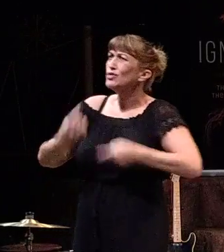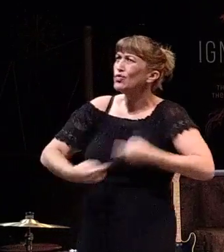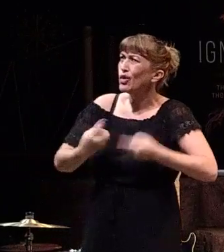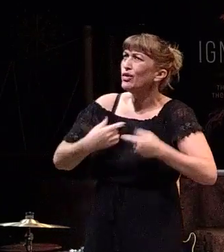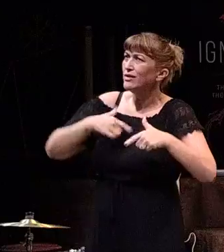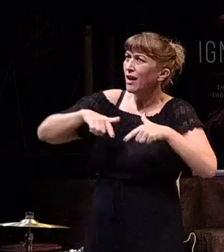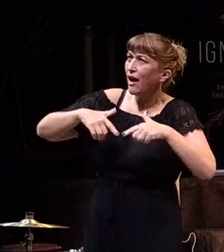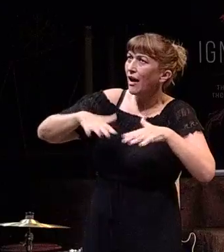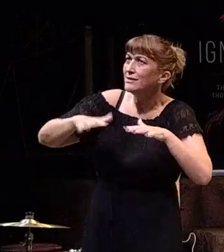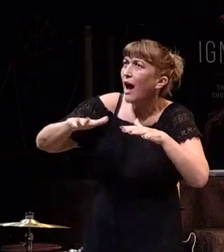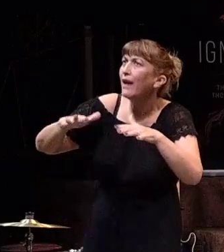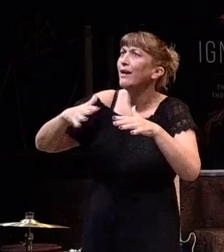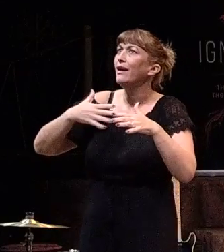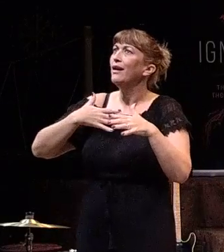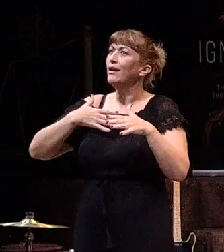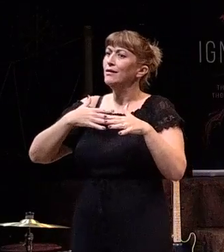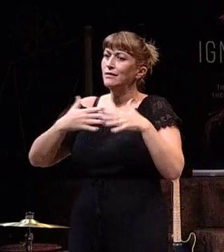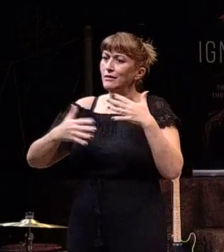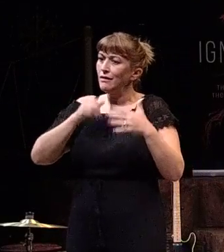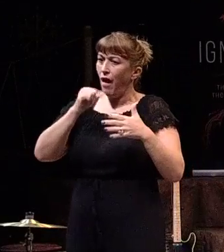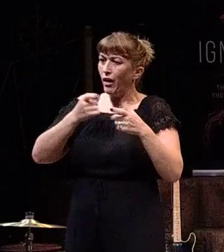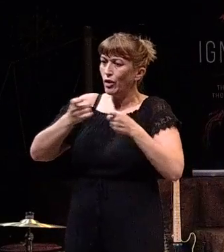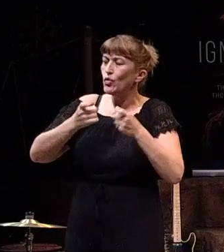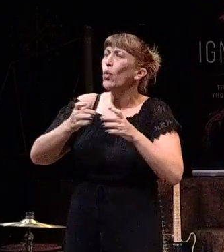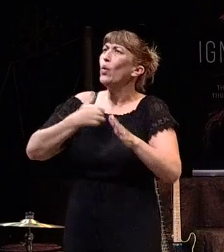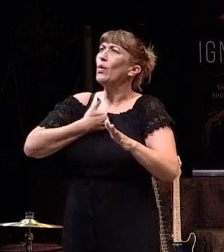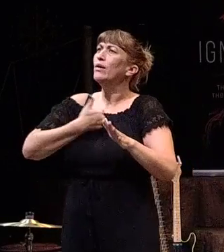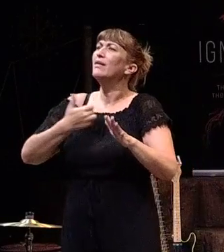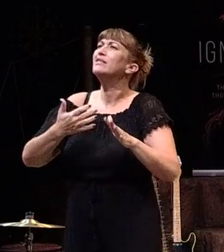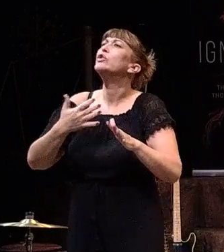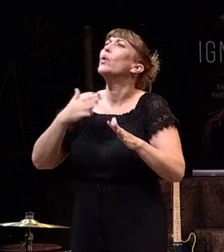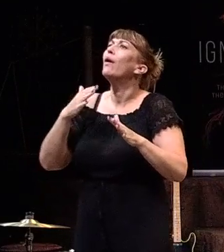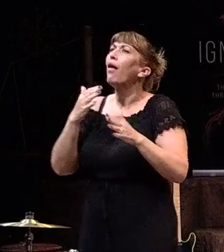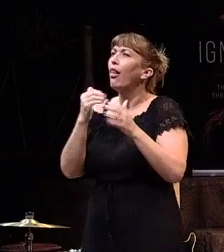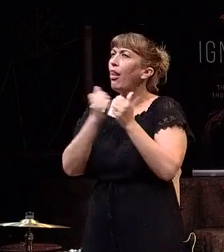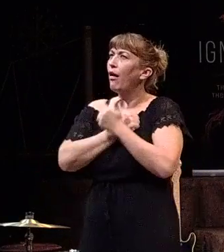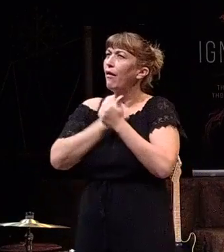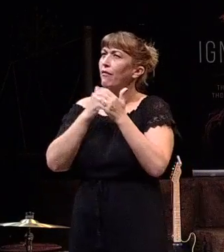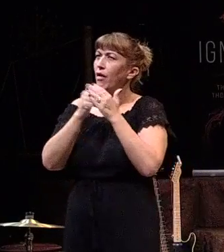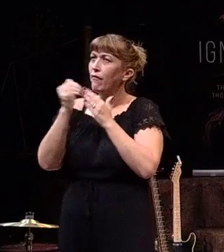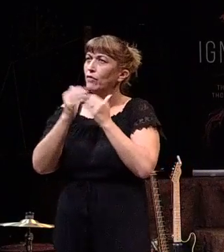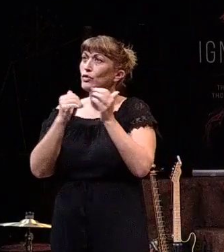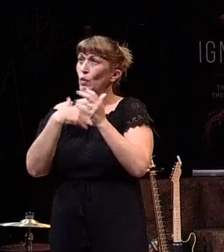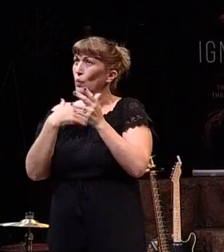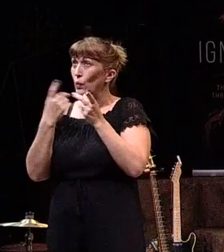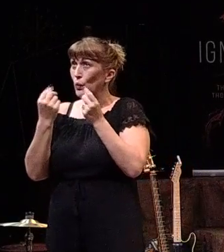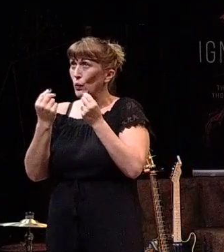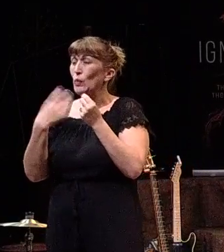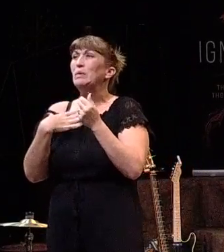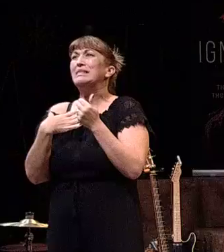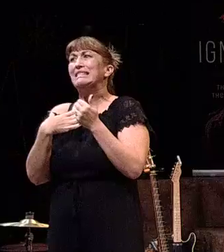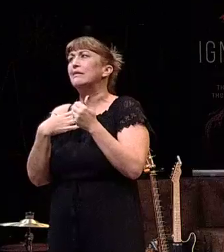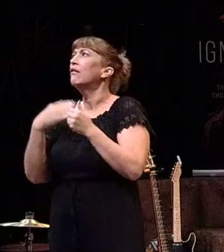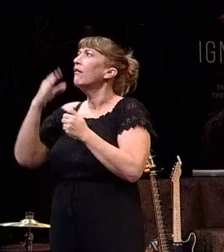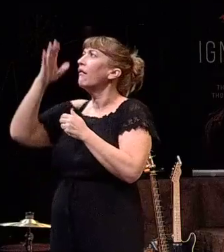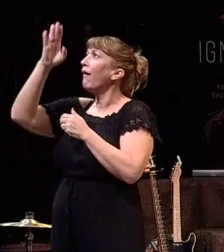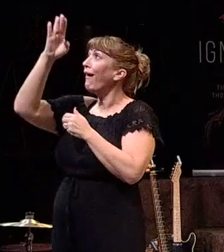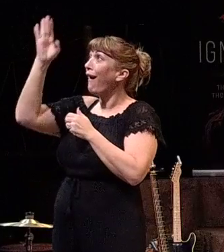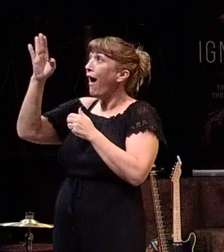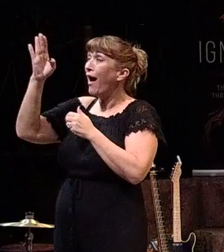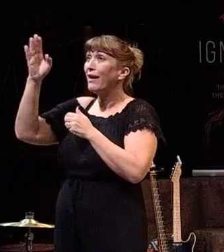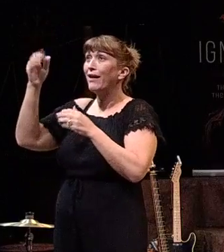control. And so for me, a lot of times what I will prioritize in front of God is